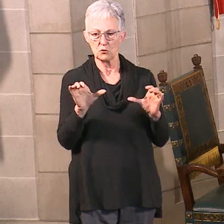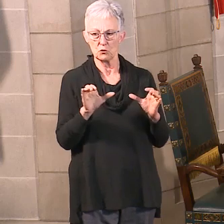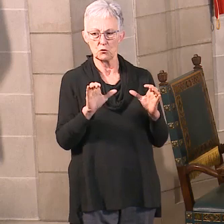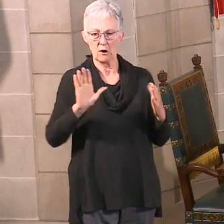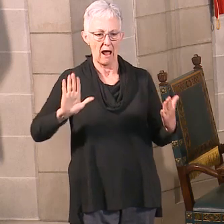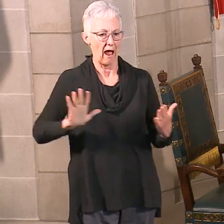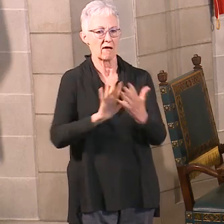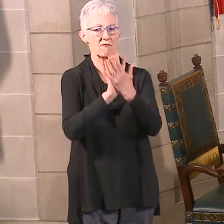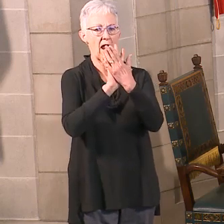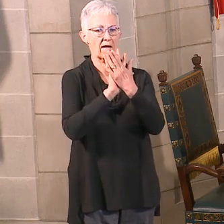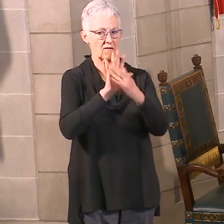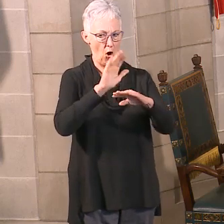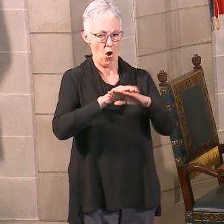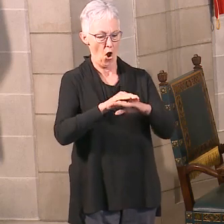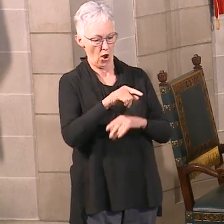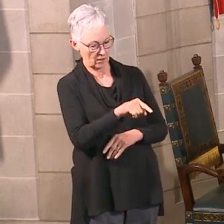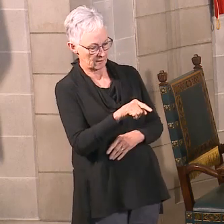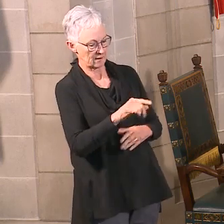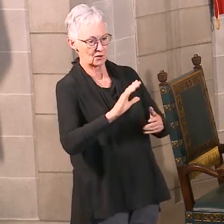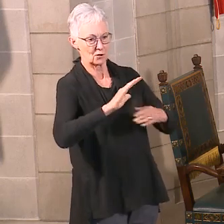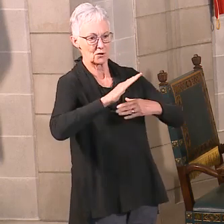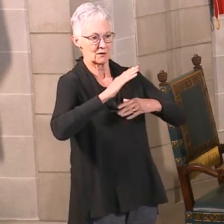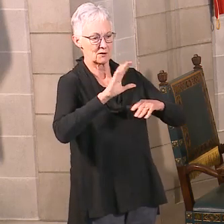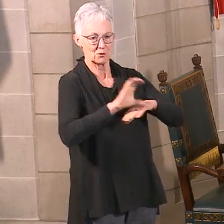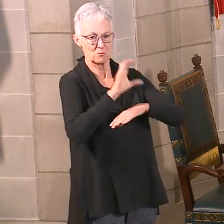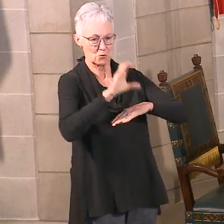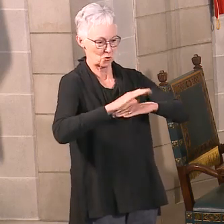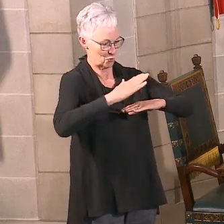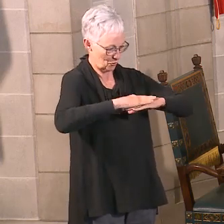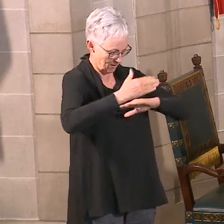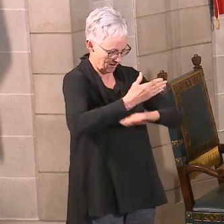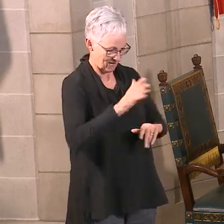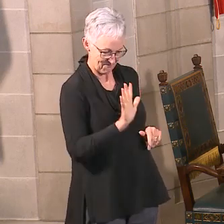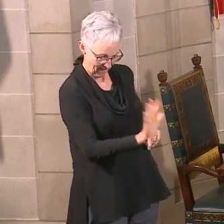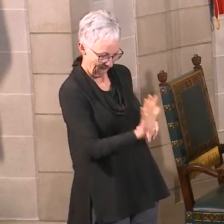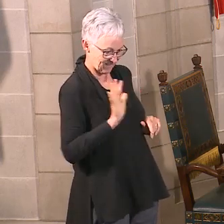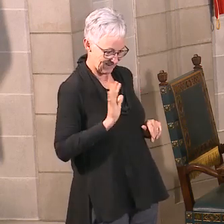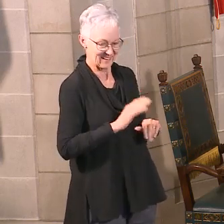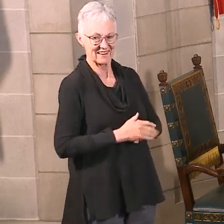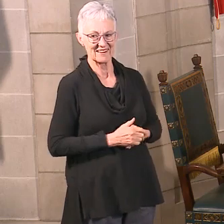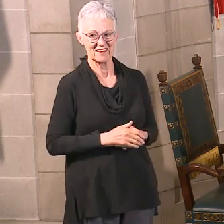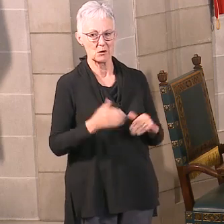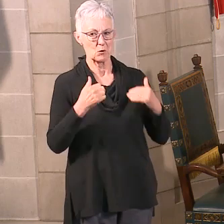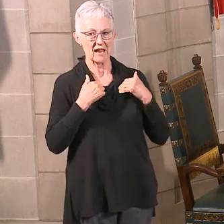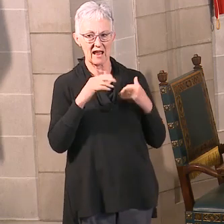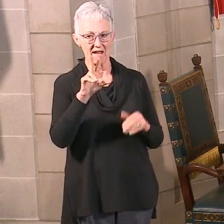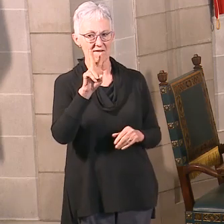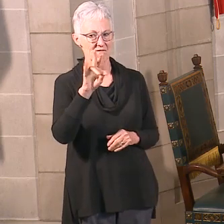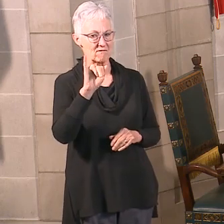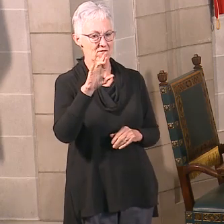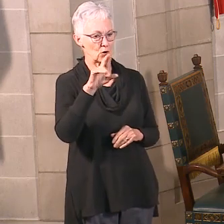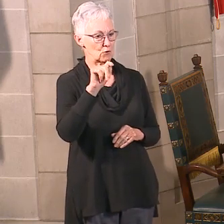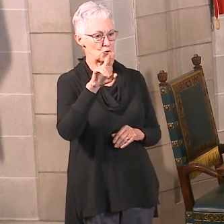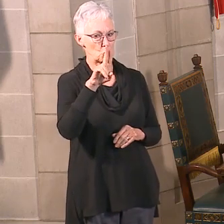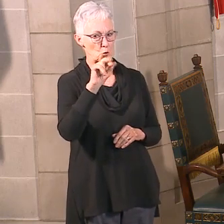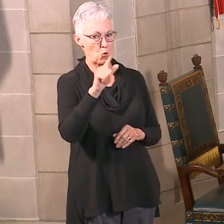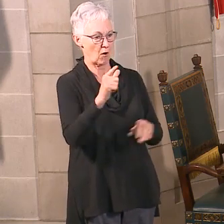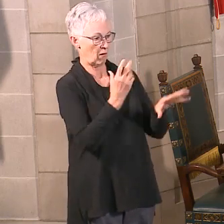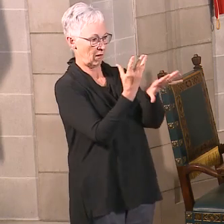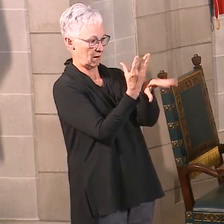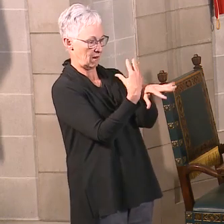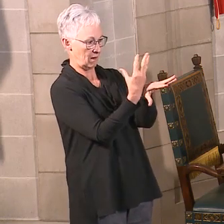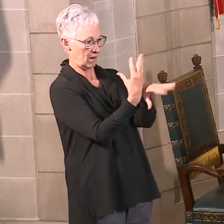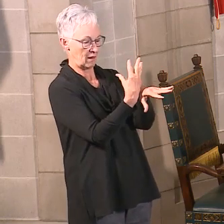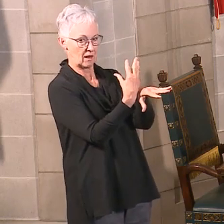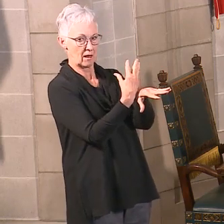Virtual coffee hours. I've heard there's virtual happy hours in Nebraska, too. Virtual dinners. Just stay connected